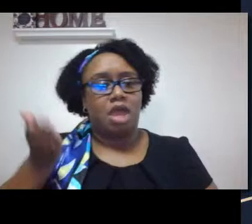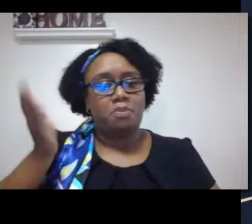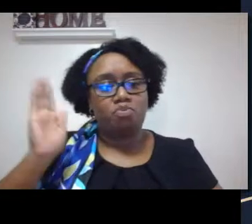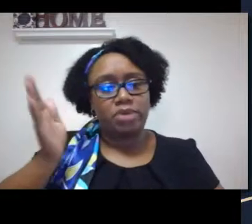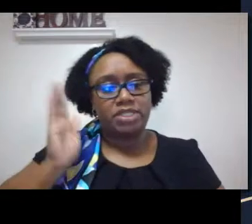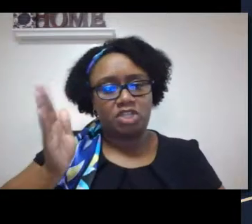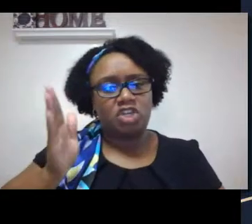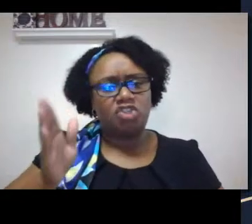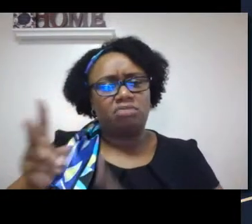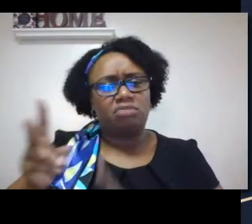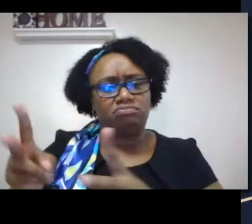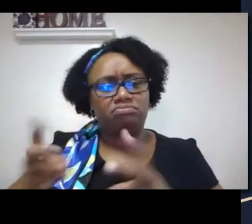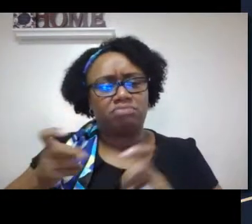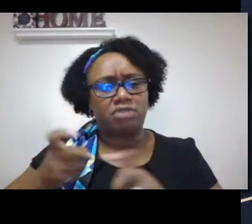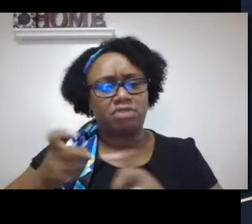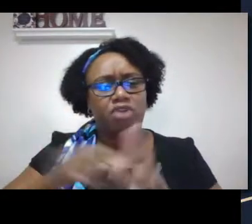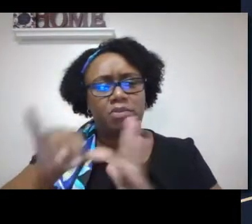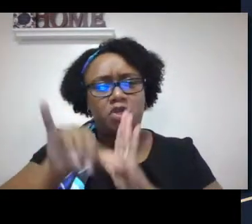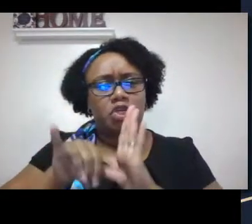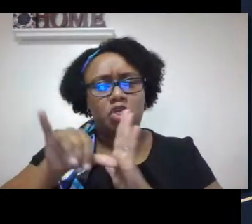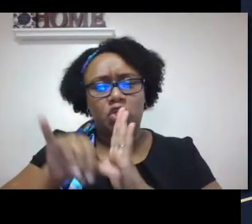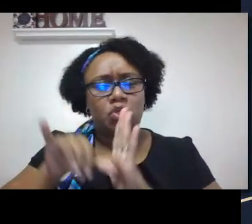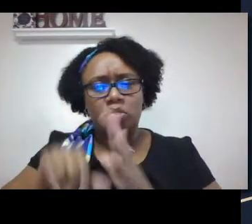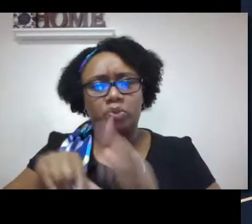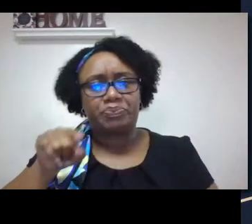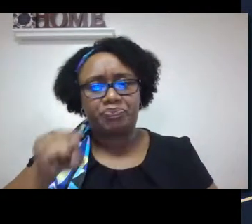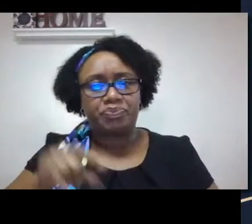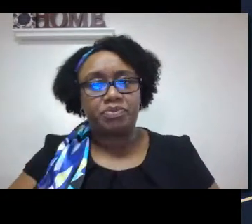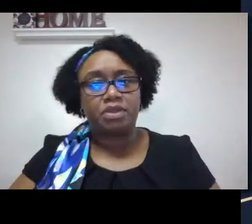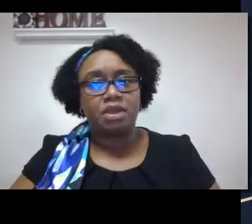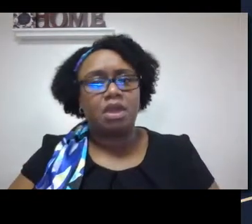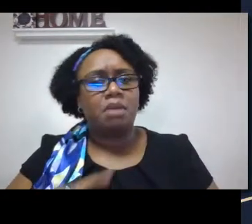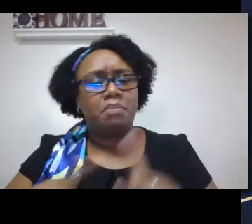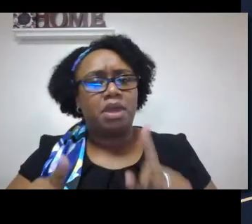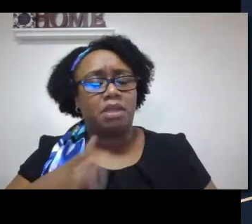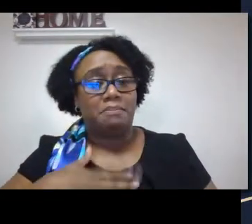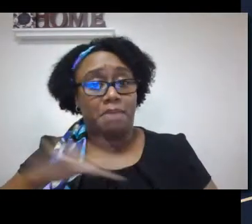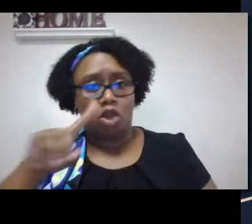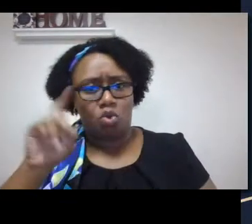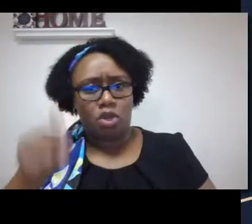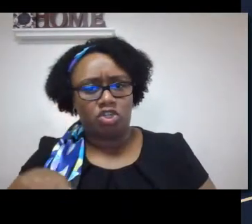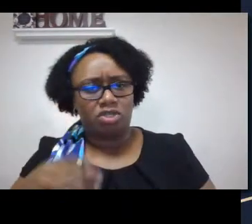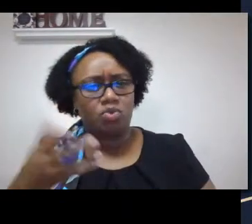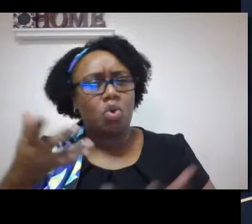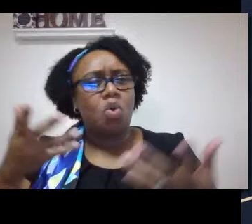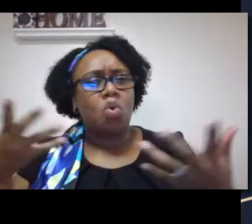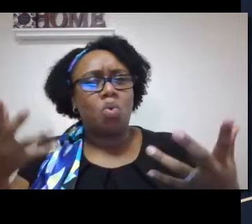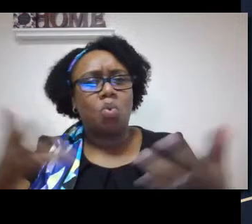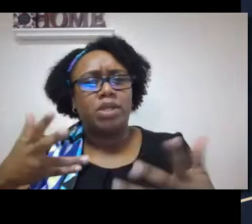There's a screenshot on the slide from a presentation taken from YouTube.